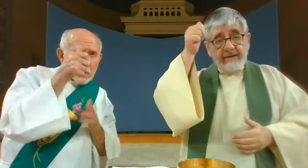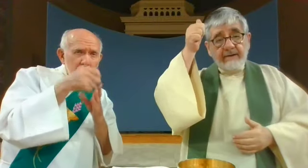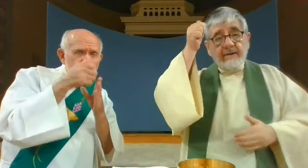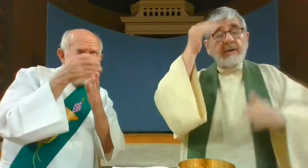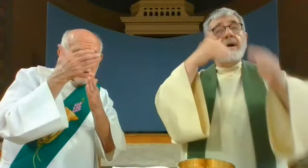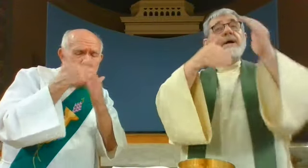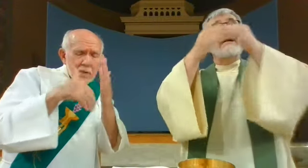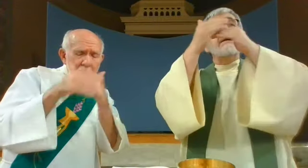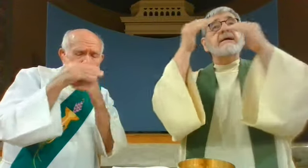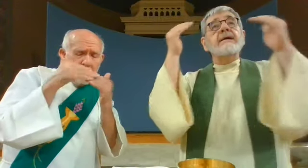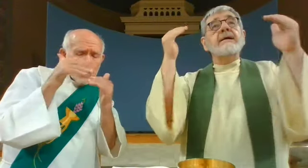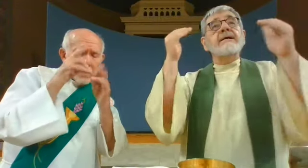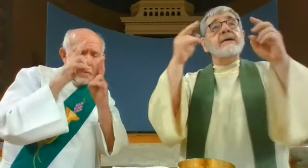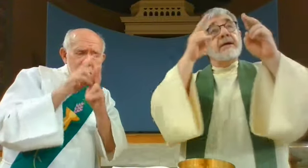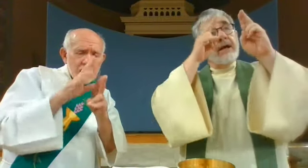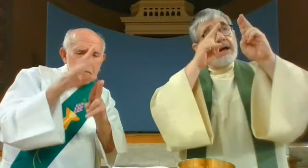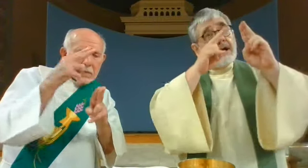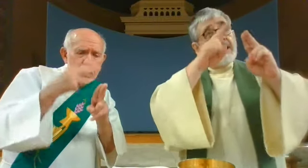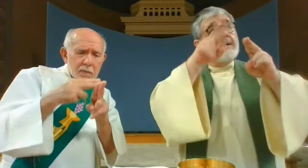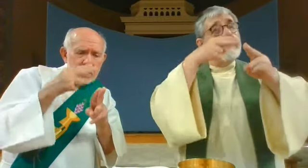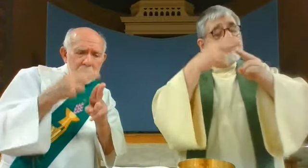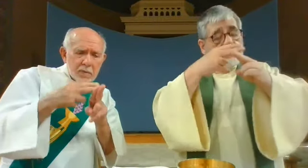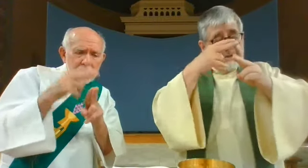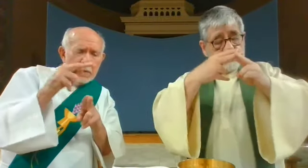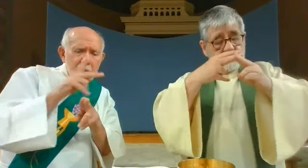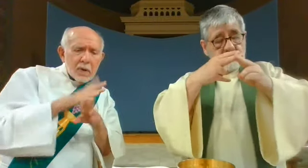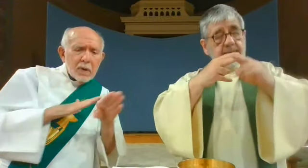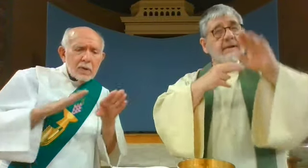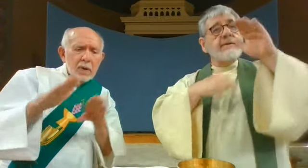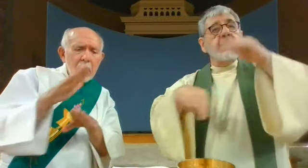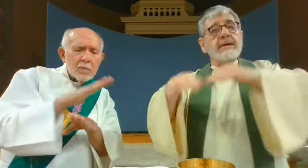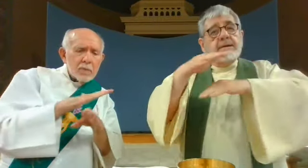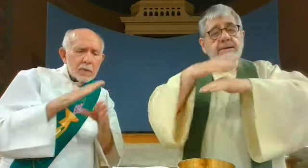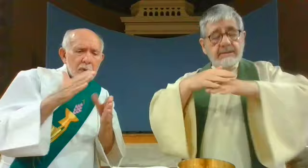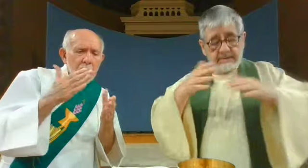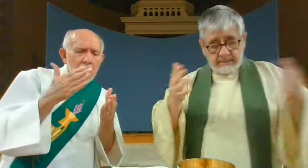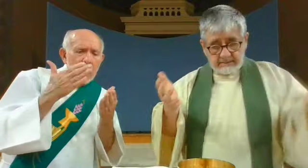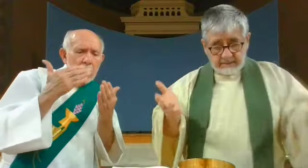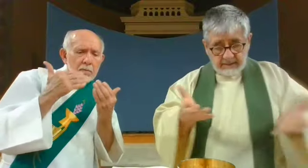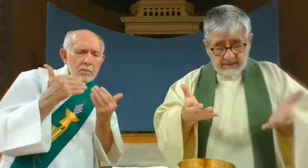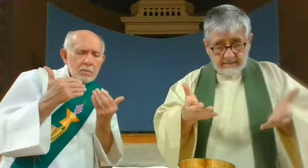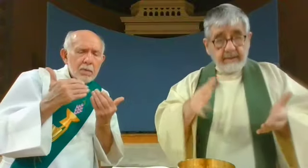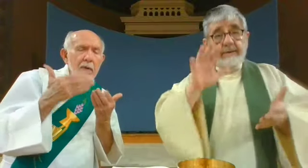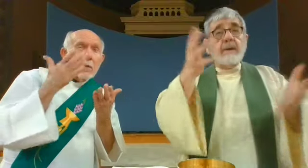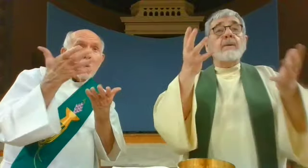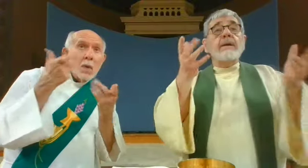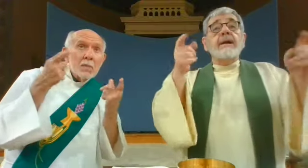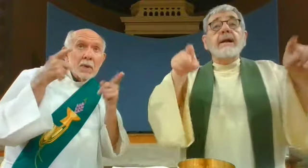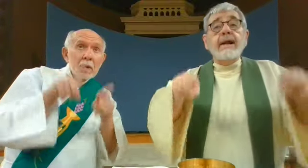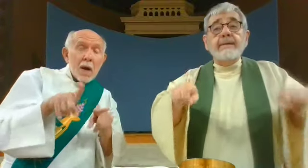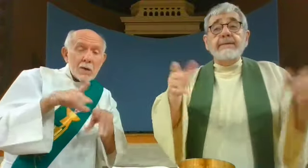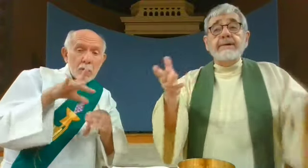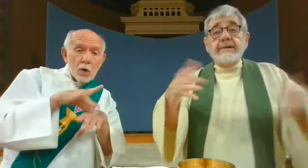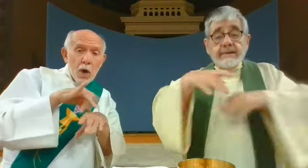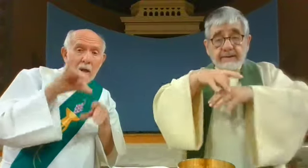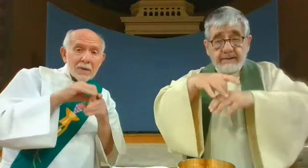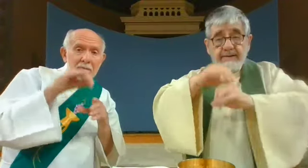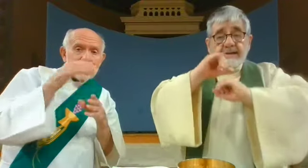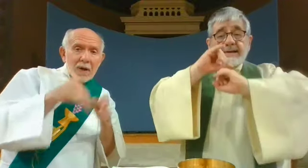heaven, hallowed be Thy name. Thy kingdom come, Thy will be done, on earth as it is in heaven.